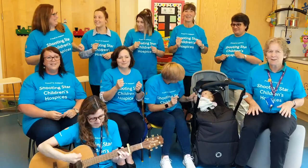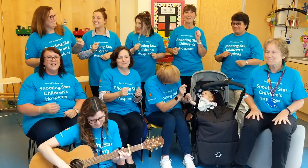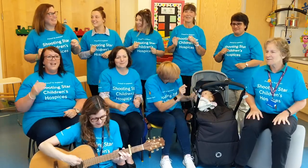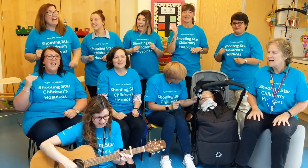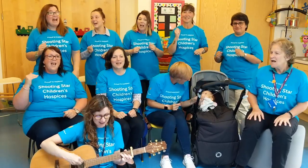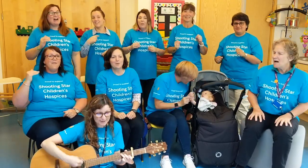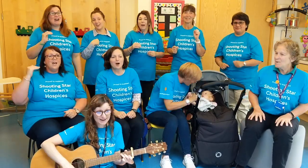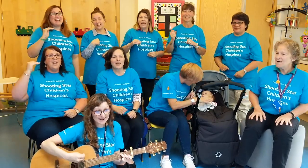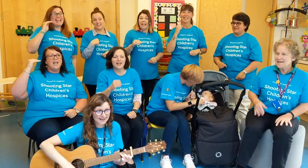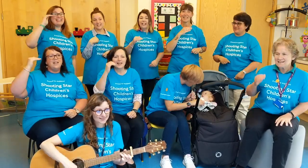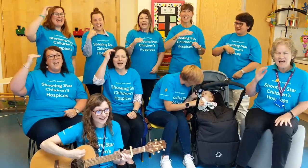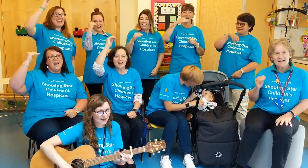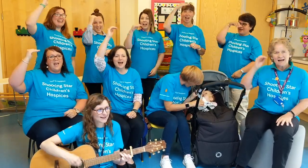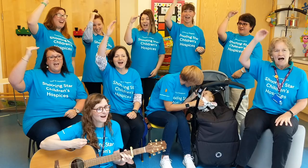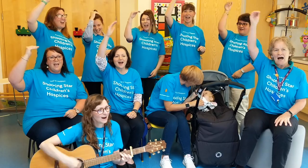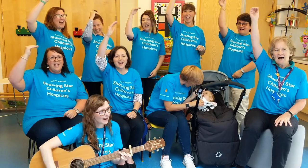I wanna hit that high.